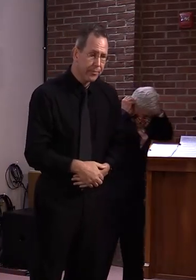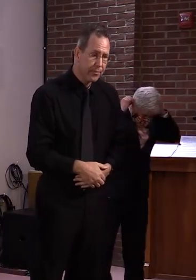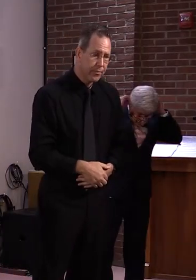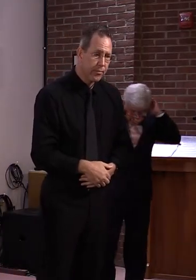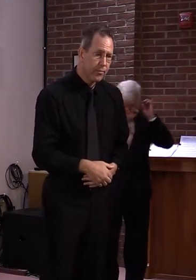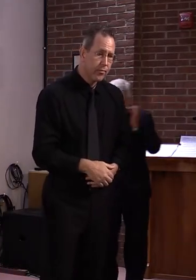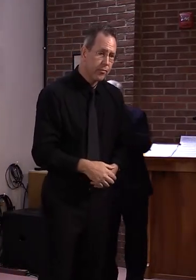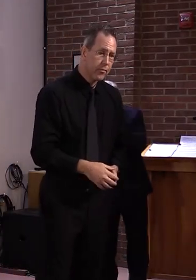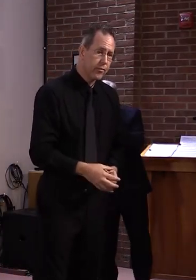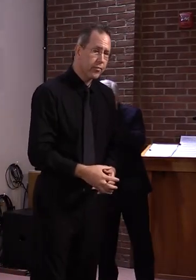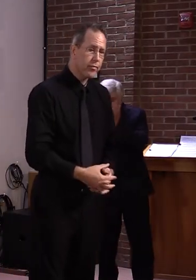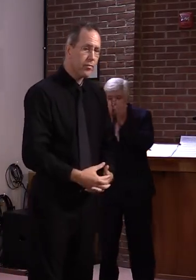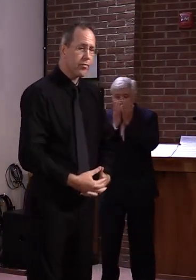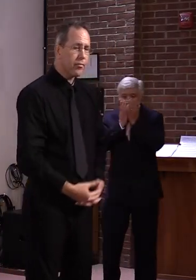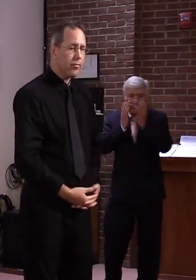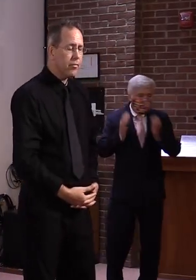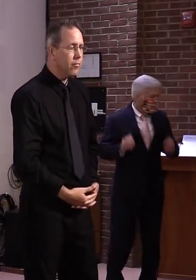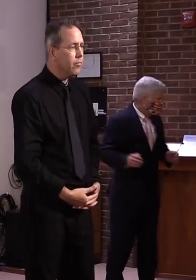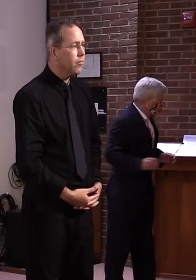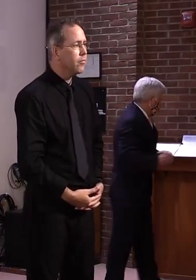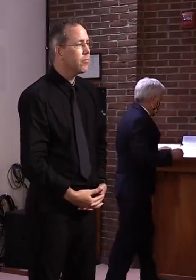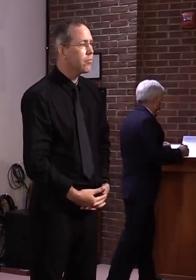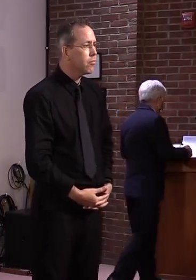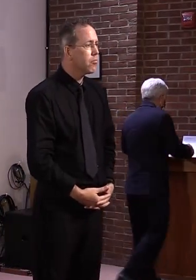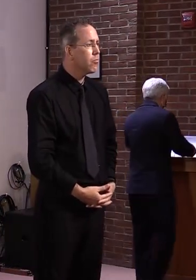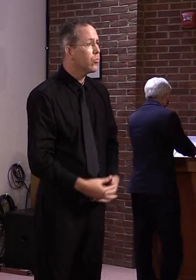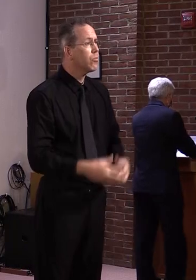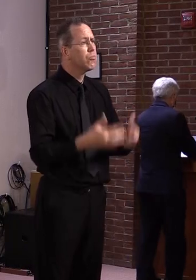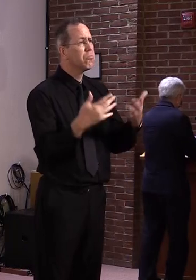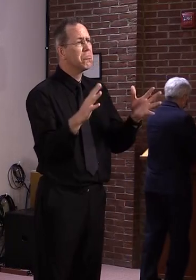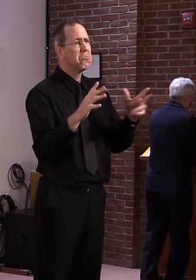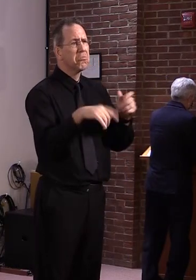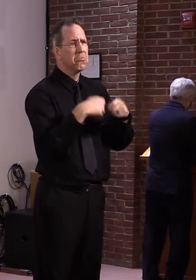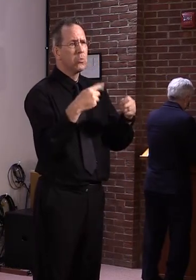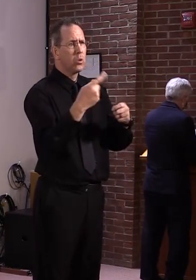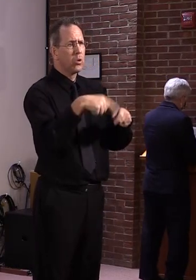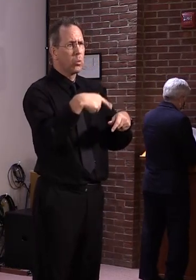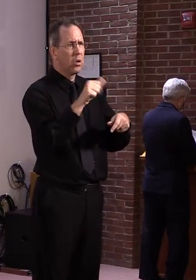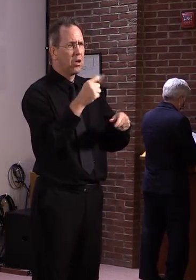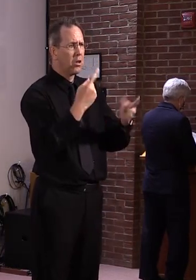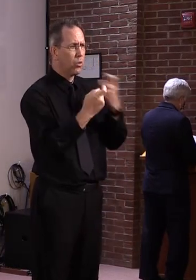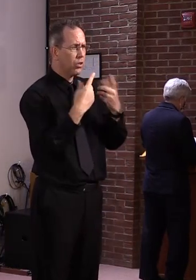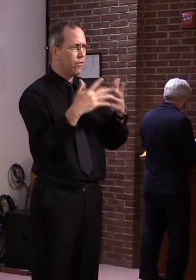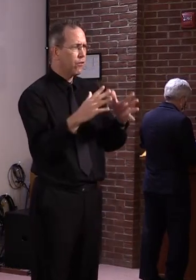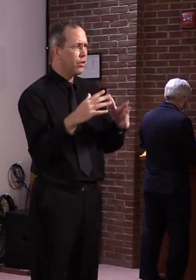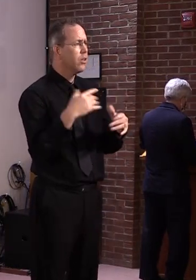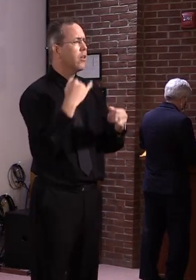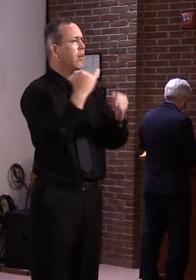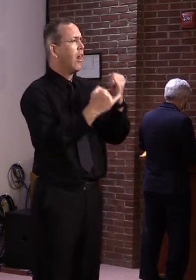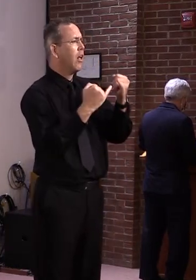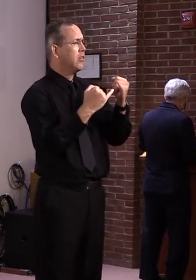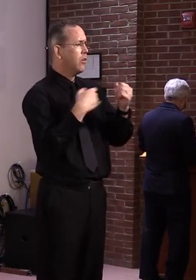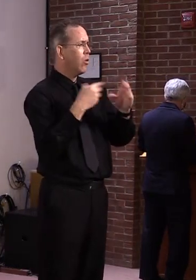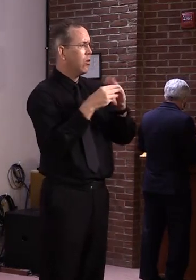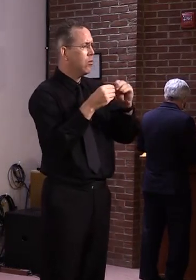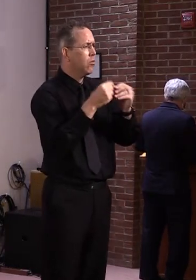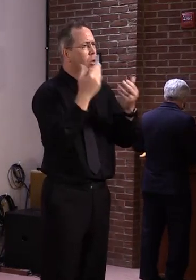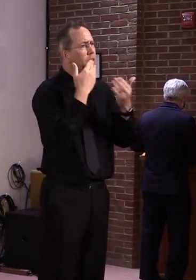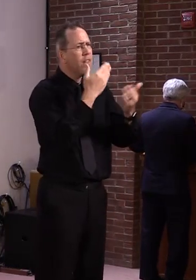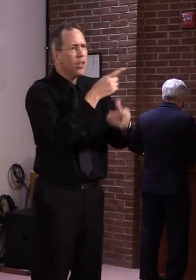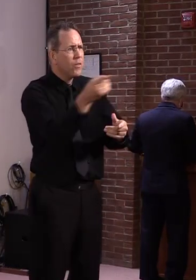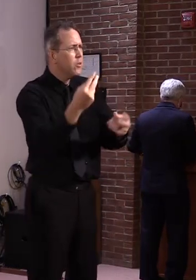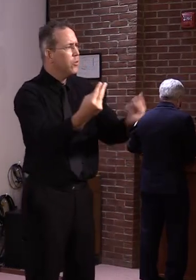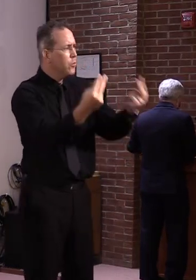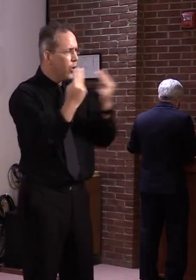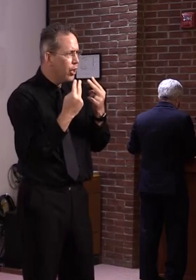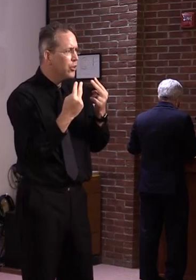Okay, that concludes the questions. I want to thank everyone for tuning in. Before